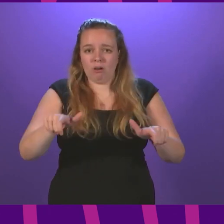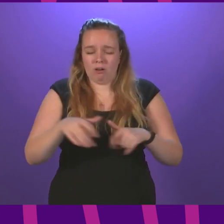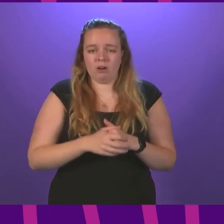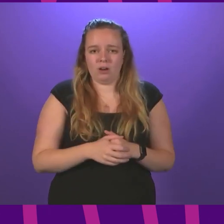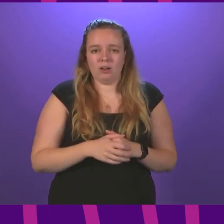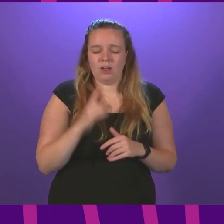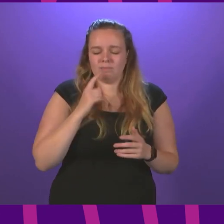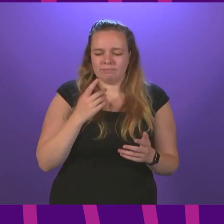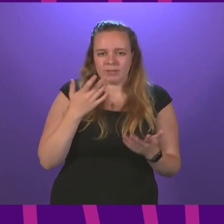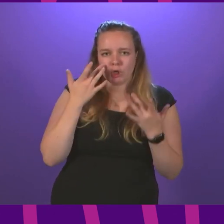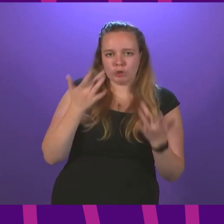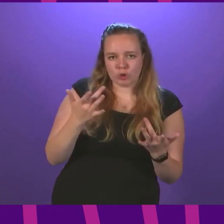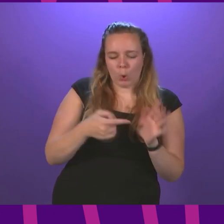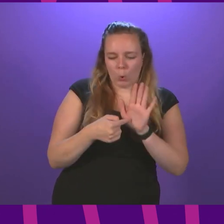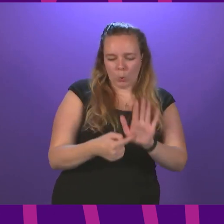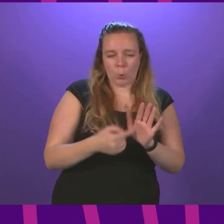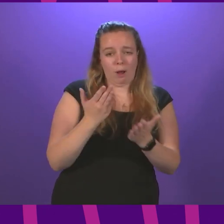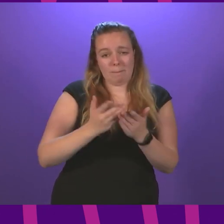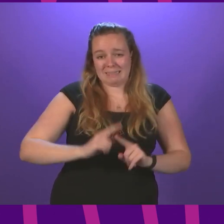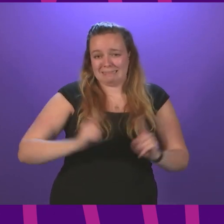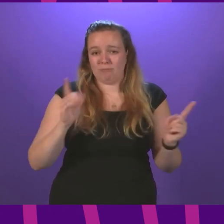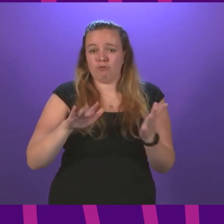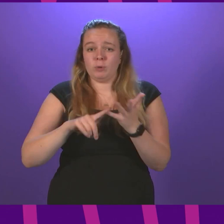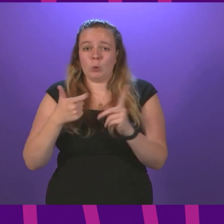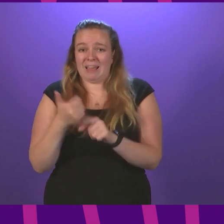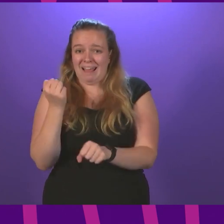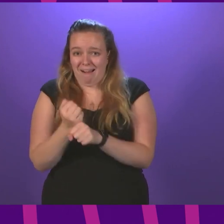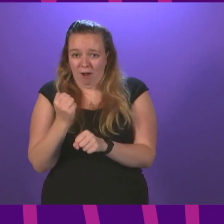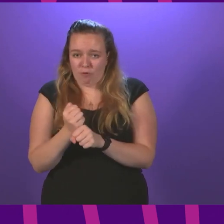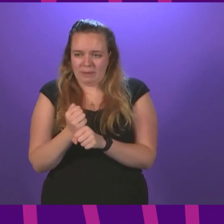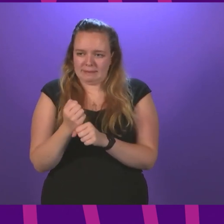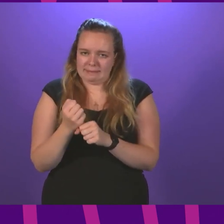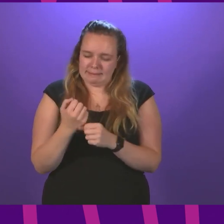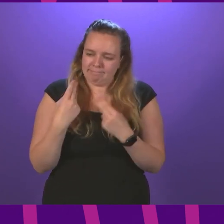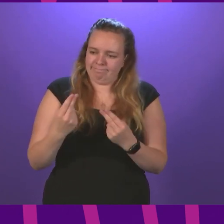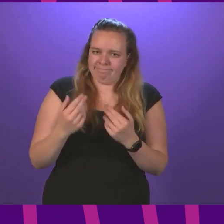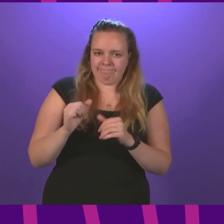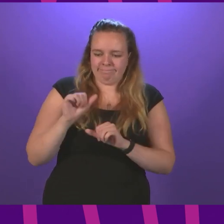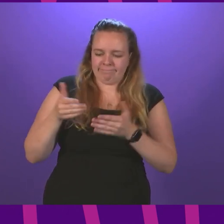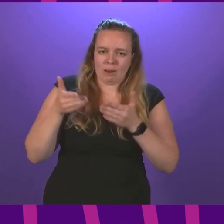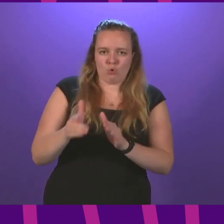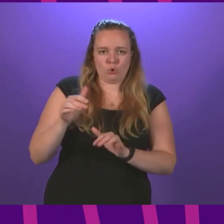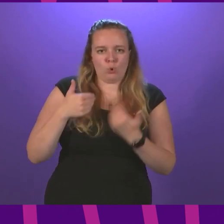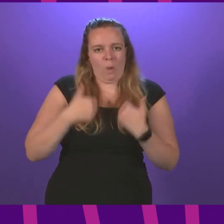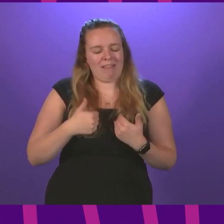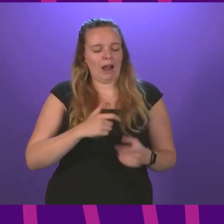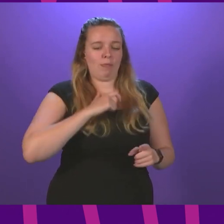It reflects the stark difference between the UK government's coercive approach to welfare, and the human rights based approach that we are